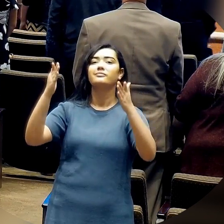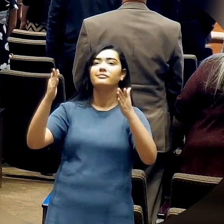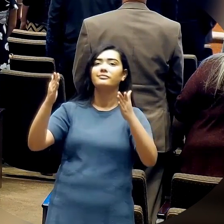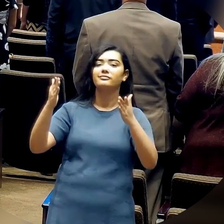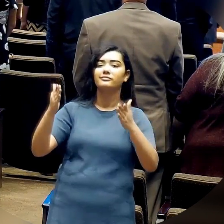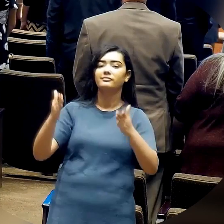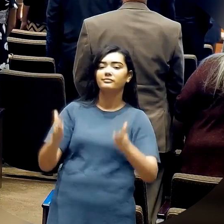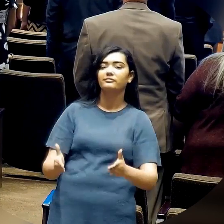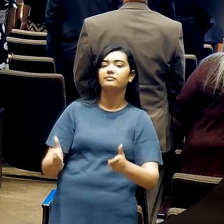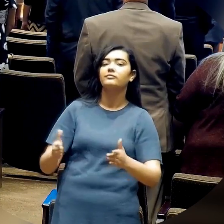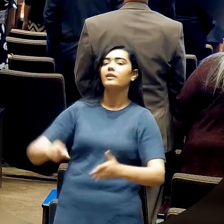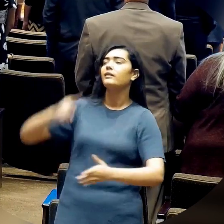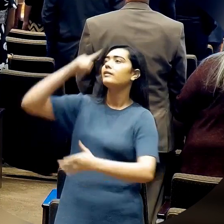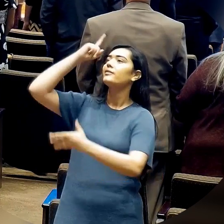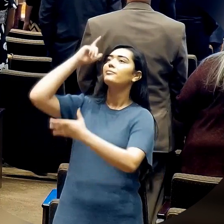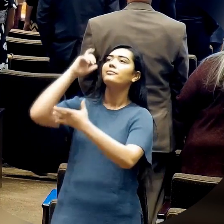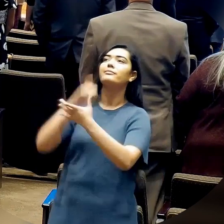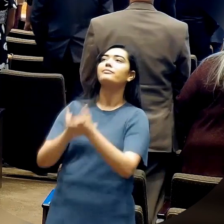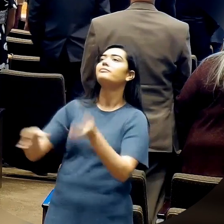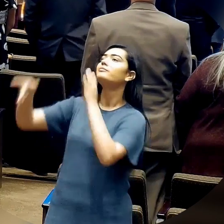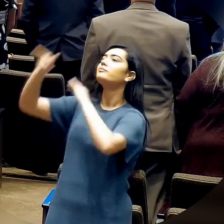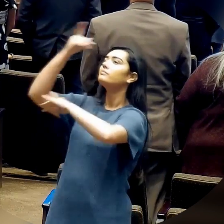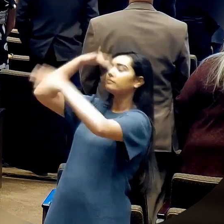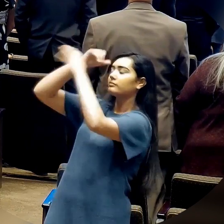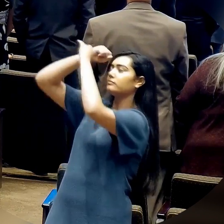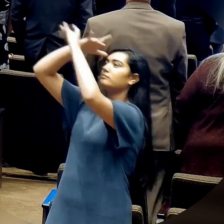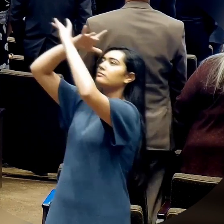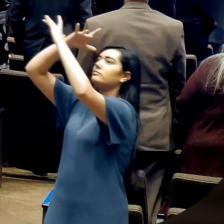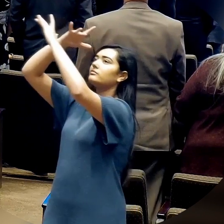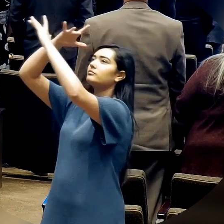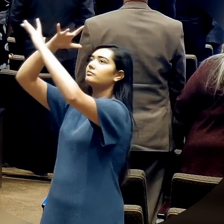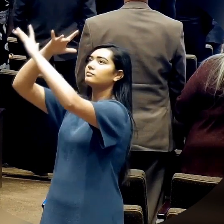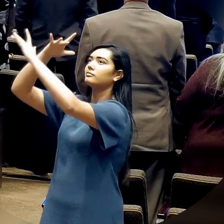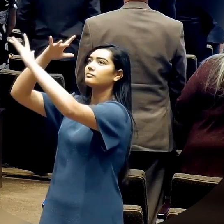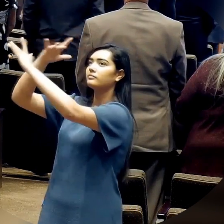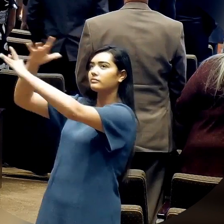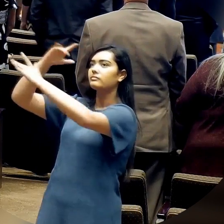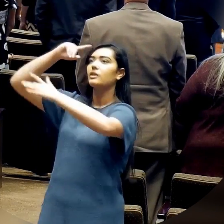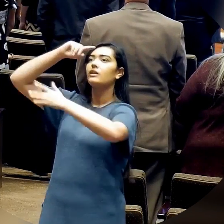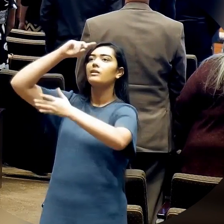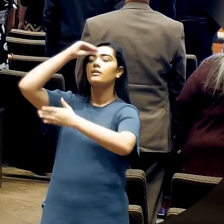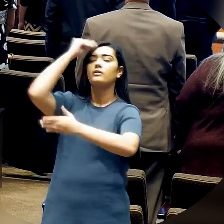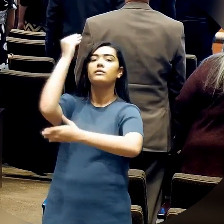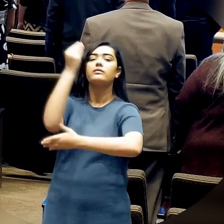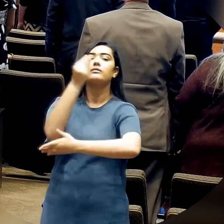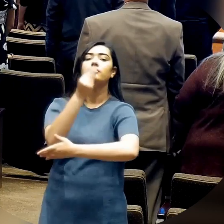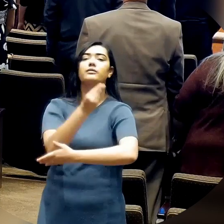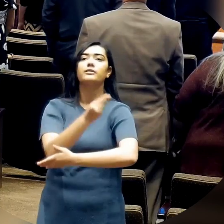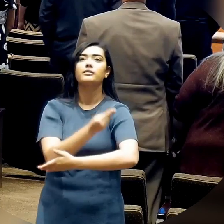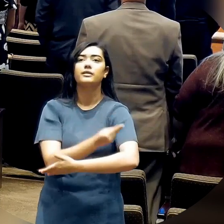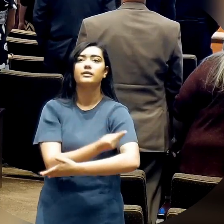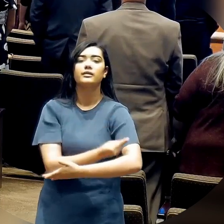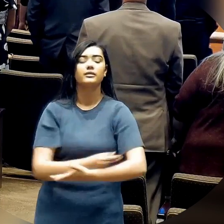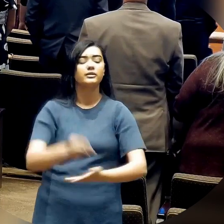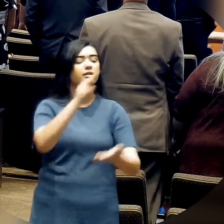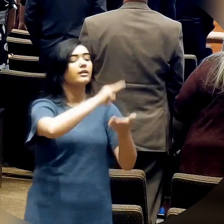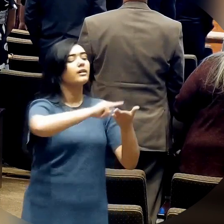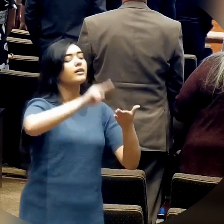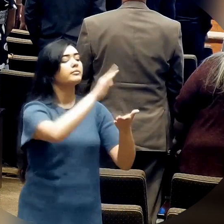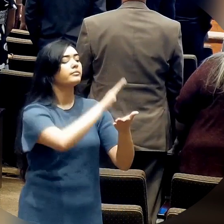I believe in God our Father, I believe in Christ the Son, I believe